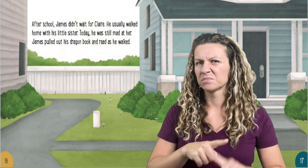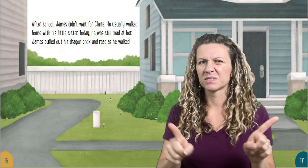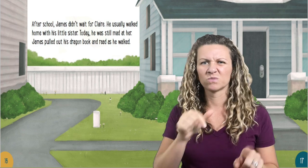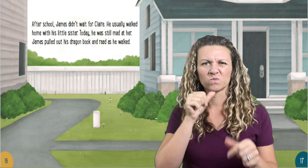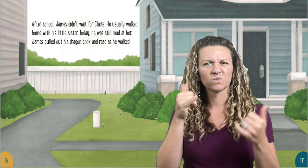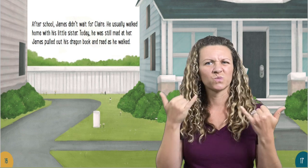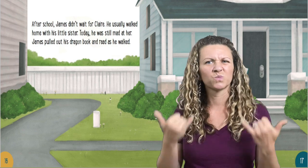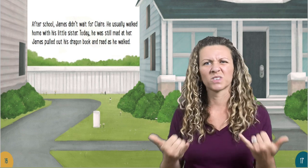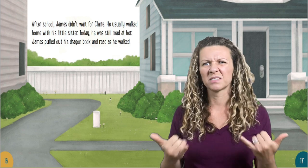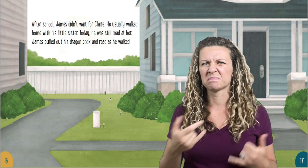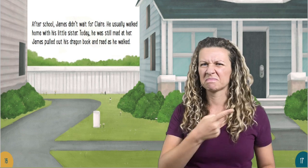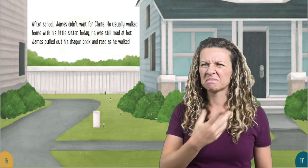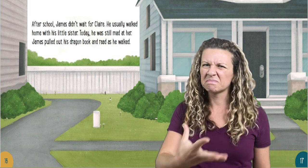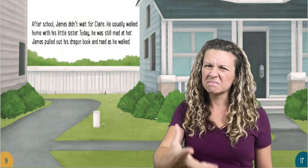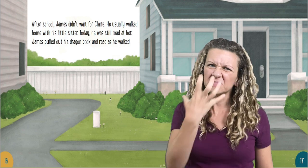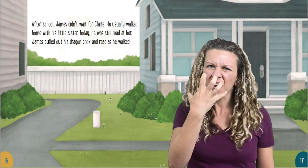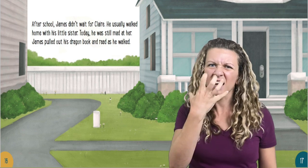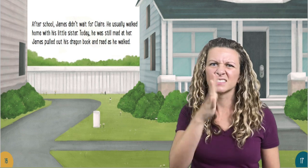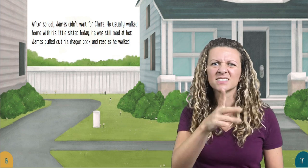Today, he was still mad at her.